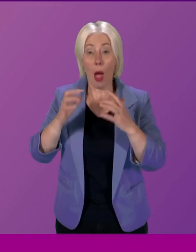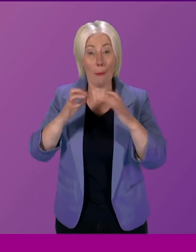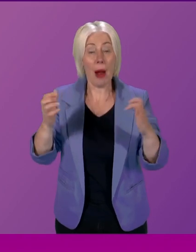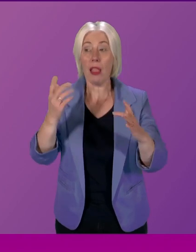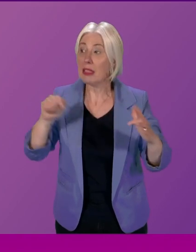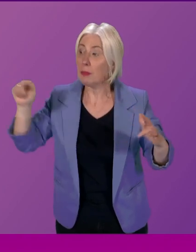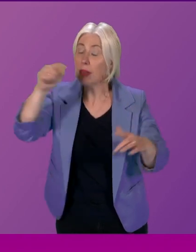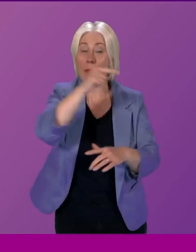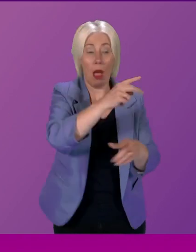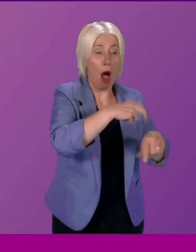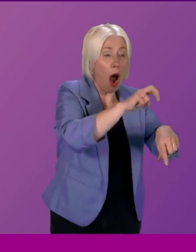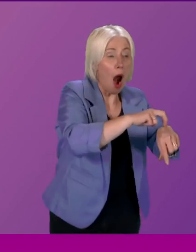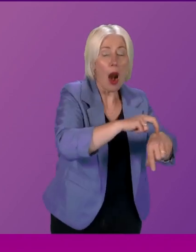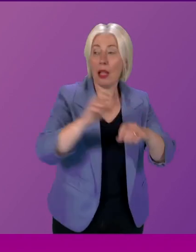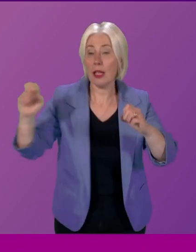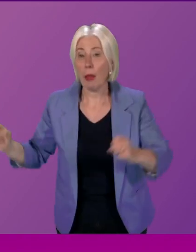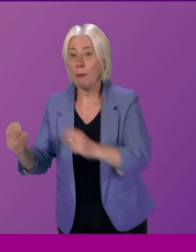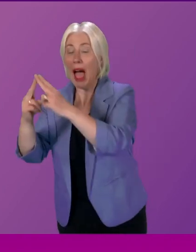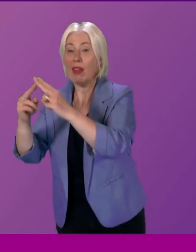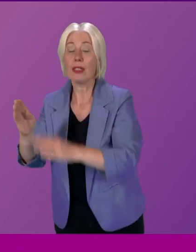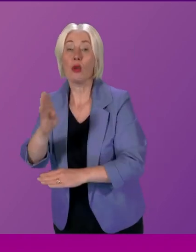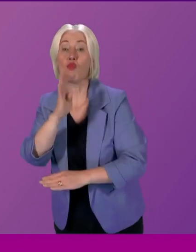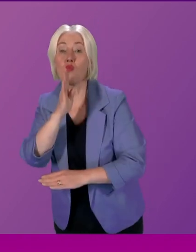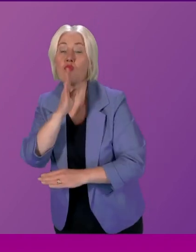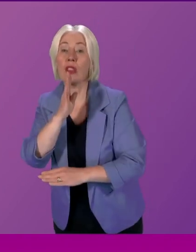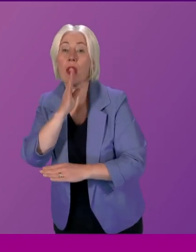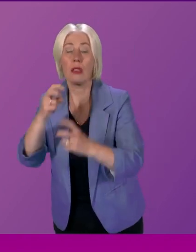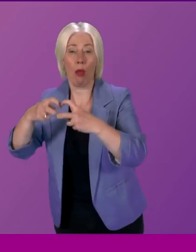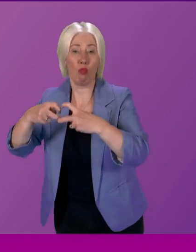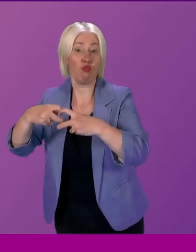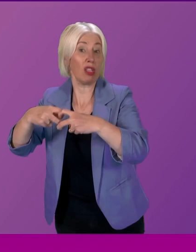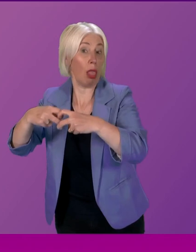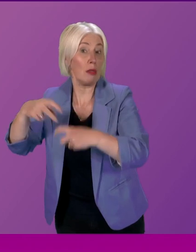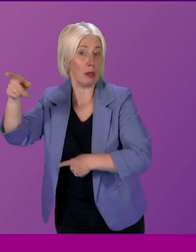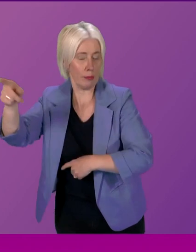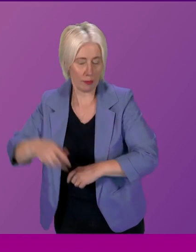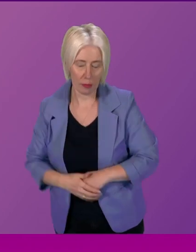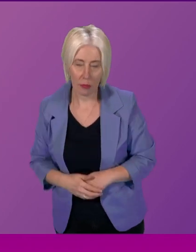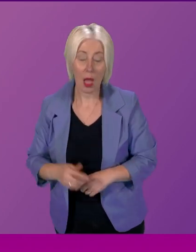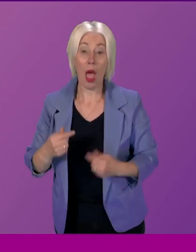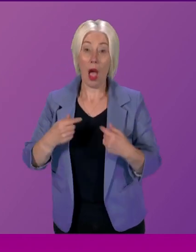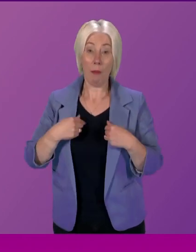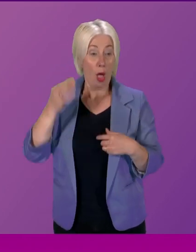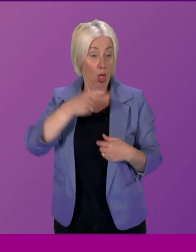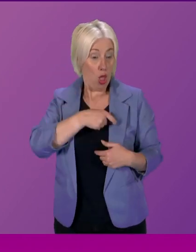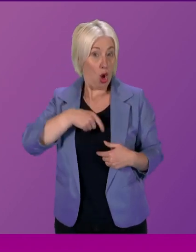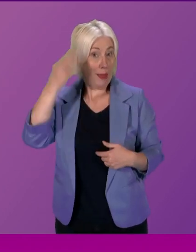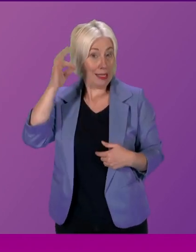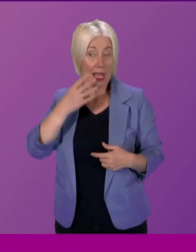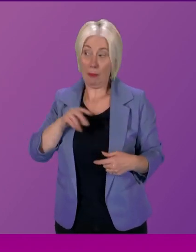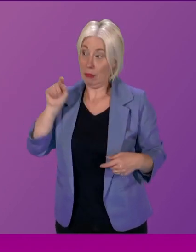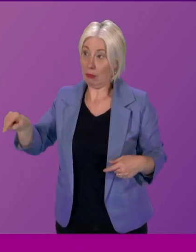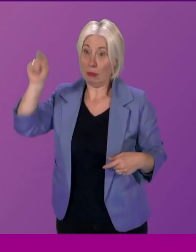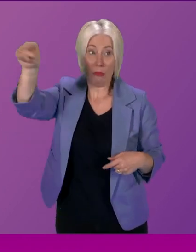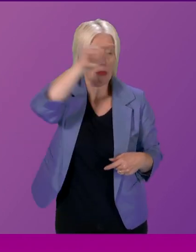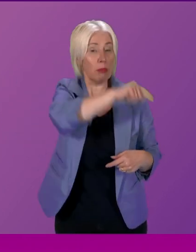Ireland, in Paris and in Brussels. And it's fair to say that as a committee we went on a journey. I mean, those of you who